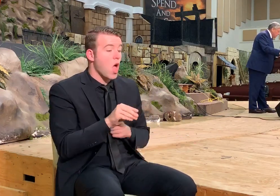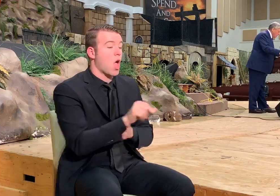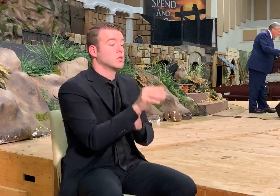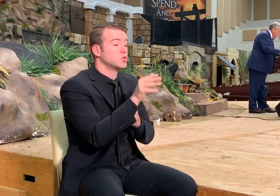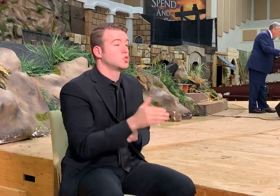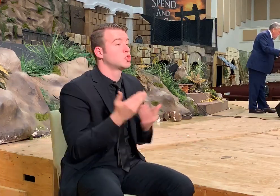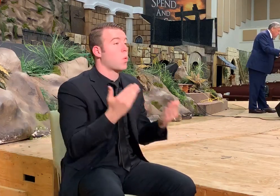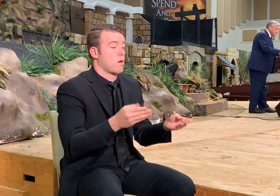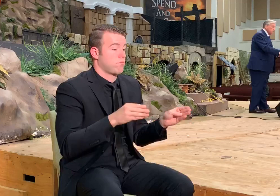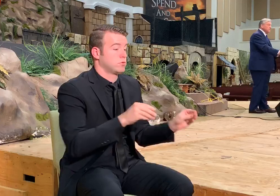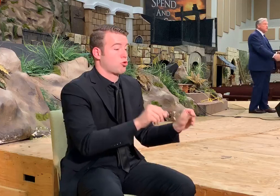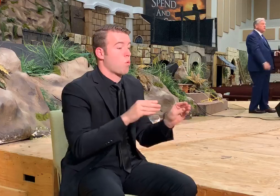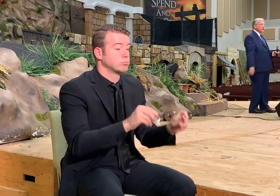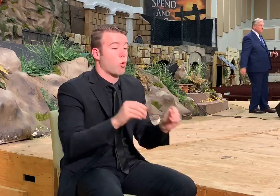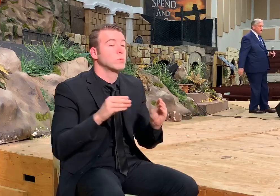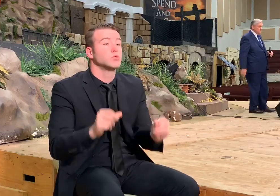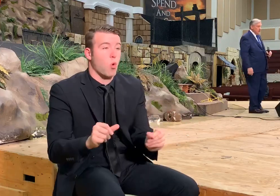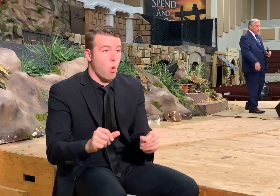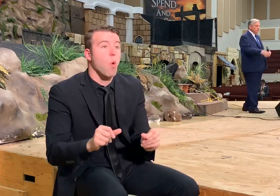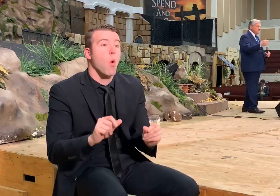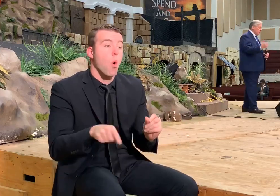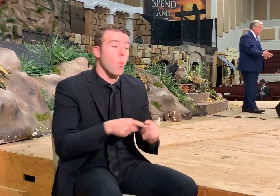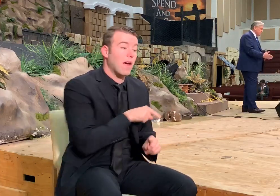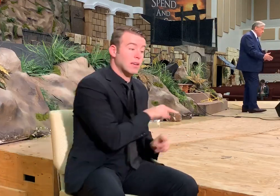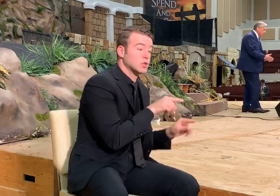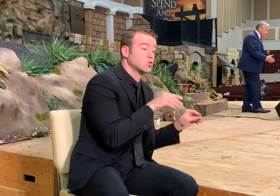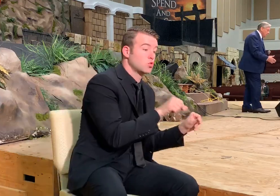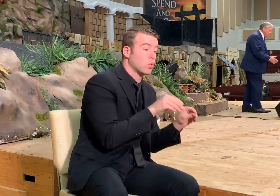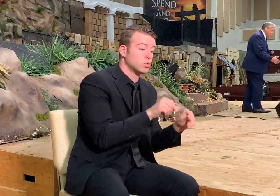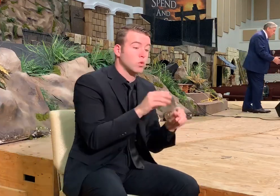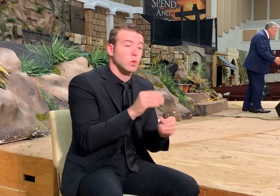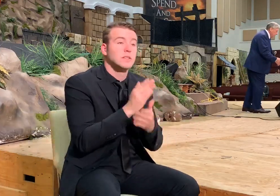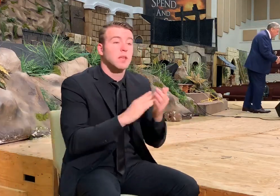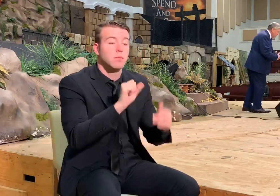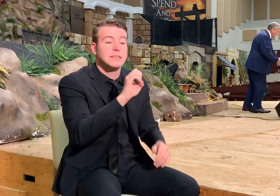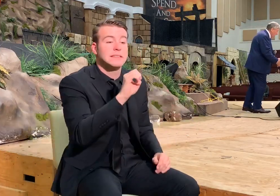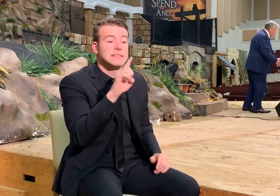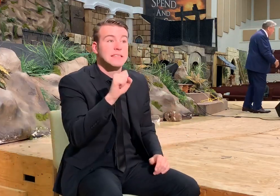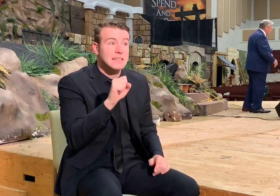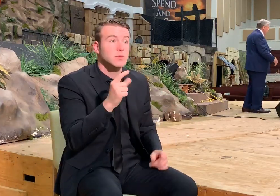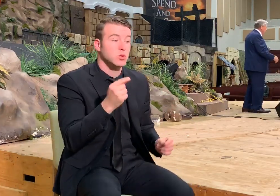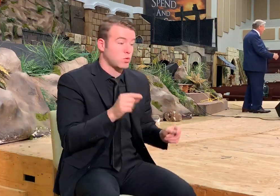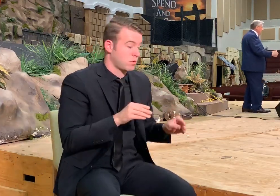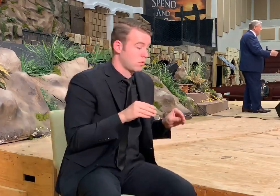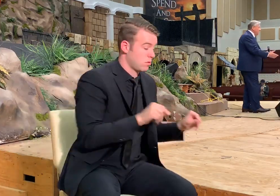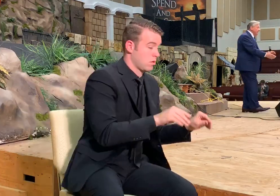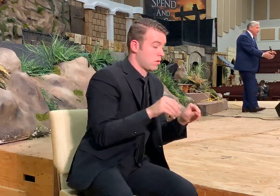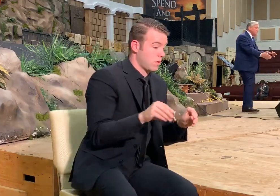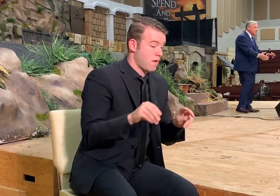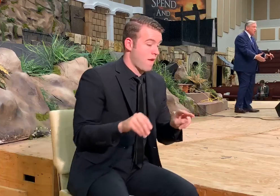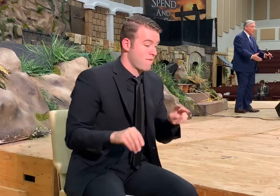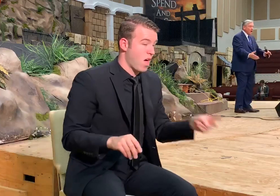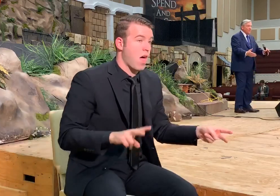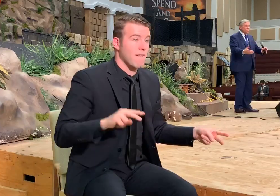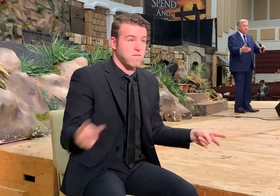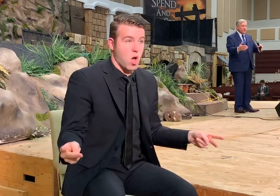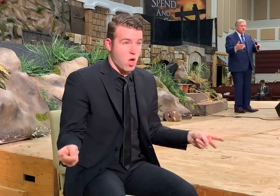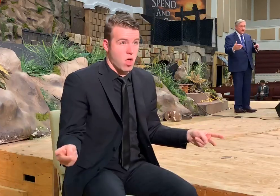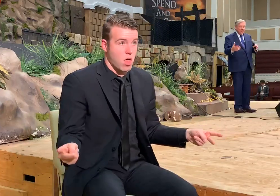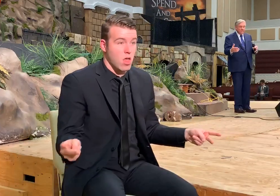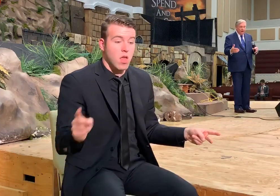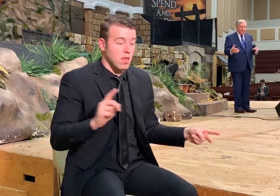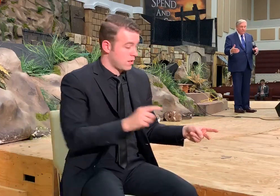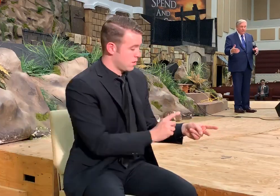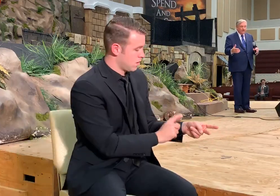forth to sow. And when he sowed, some seeds fell. Okay. And then he gives where those